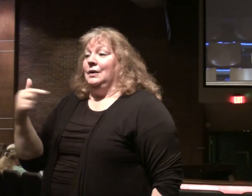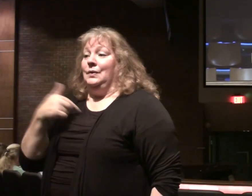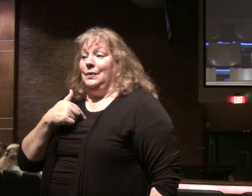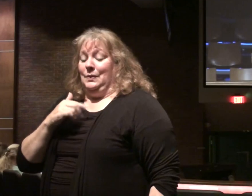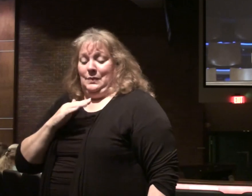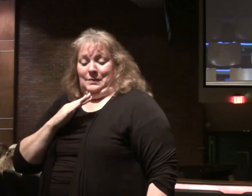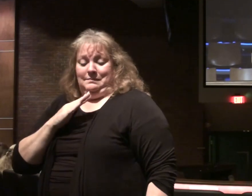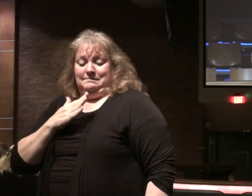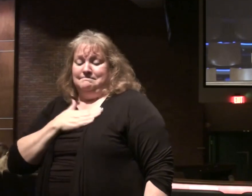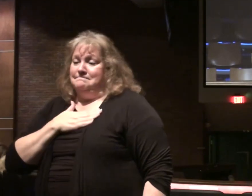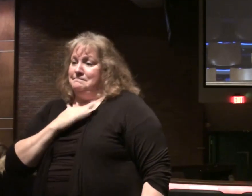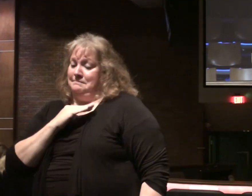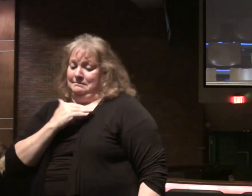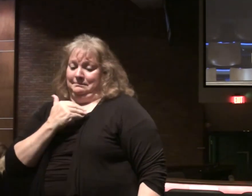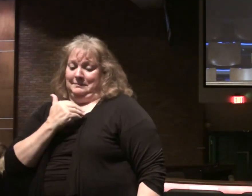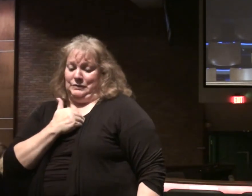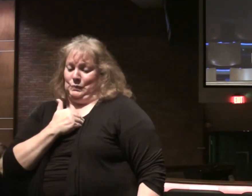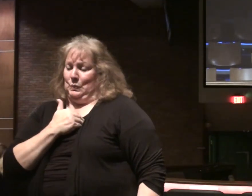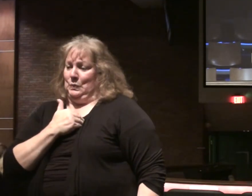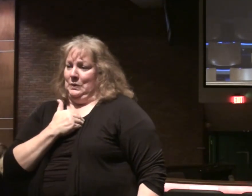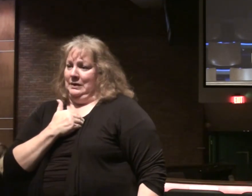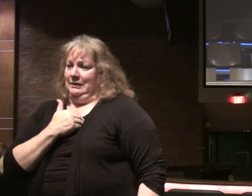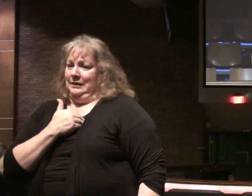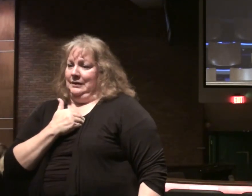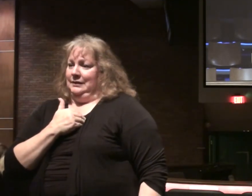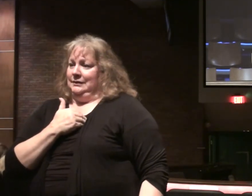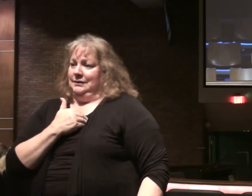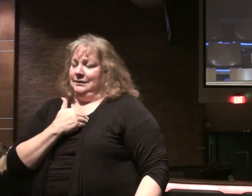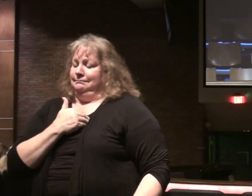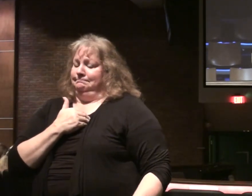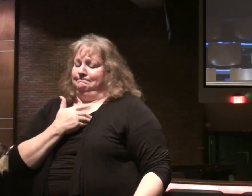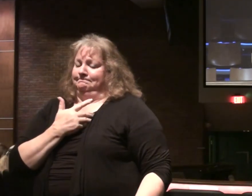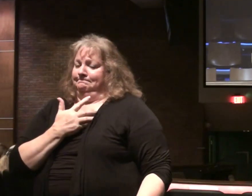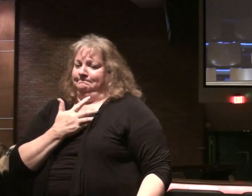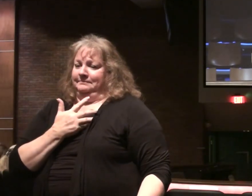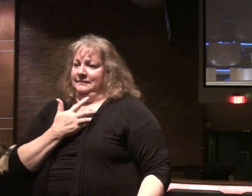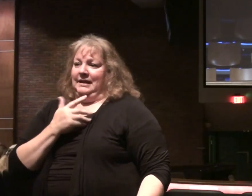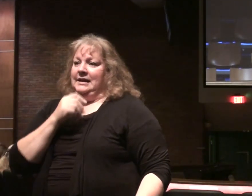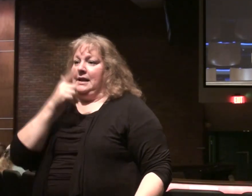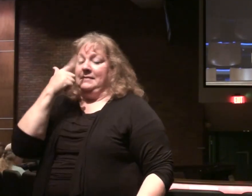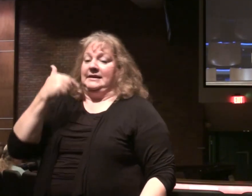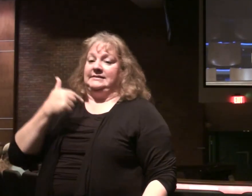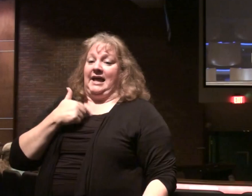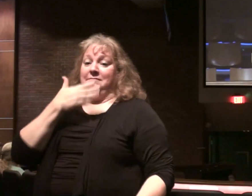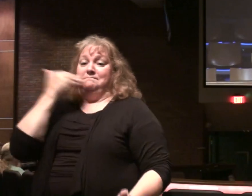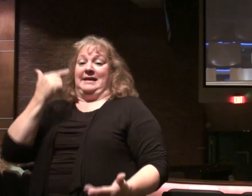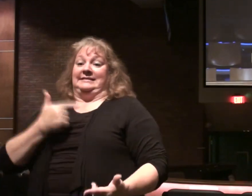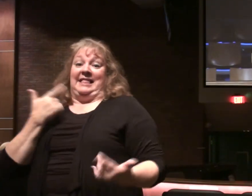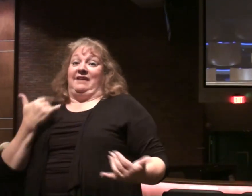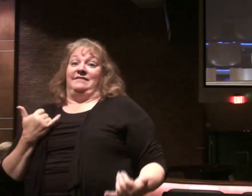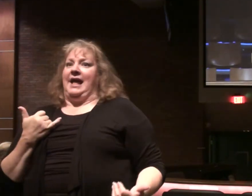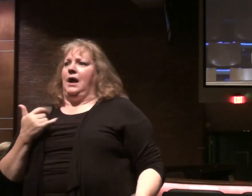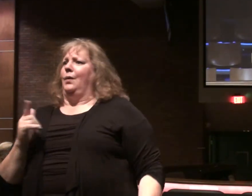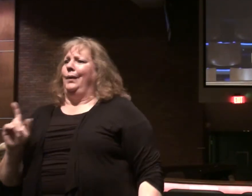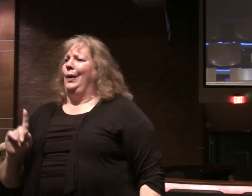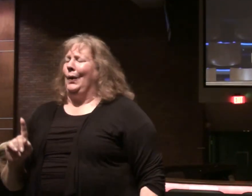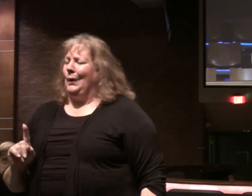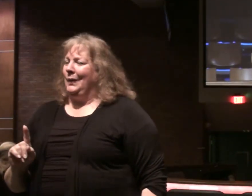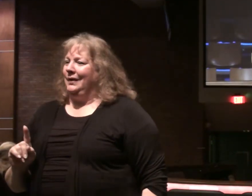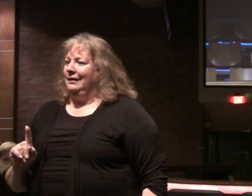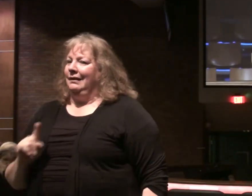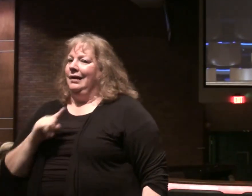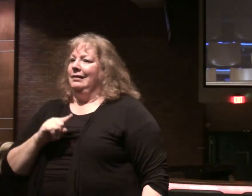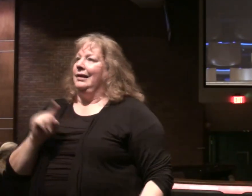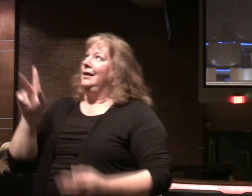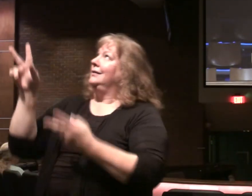poor in spirit. For theirs is the kingdom of God. Not because they have their best life now. Because they're